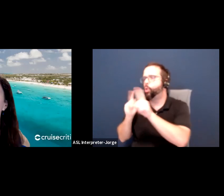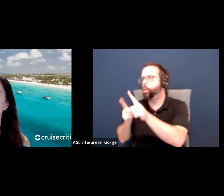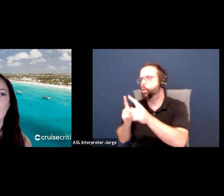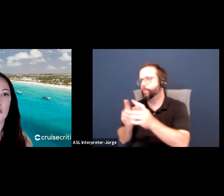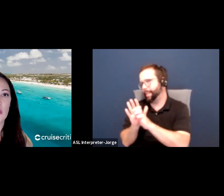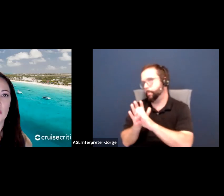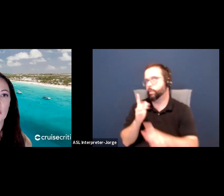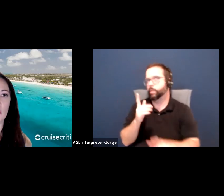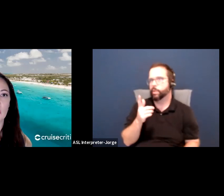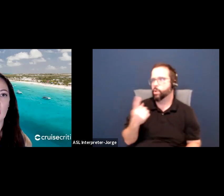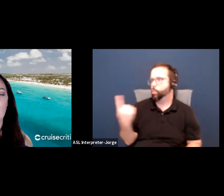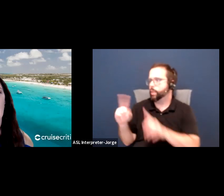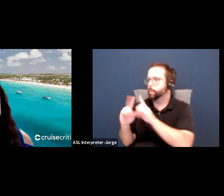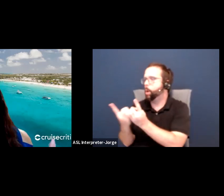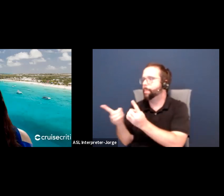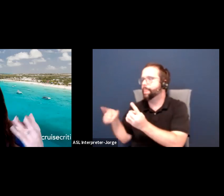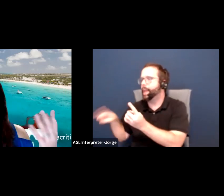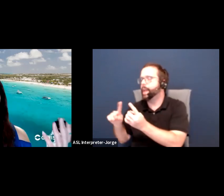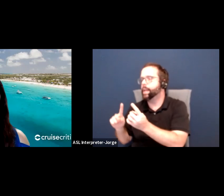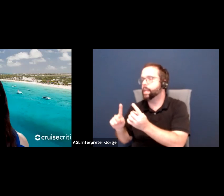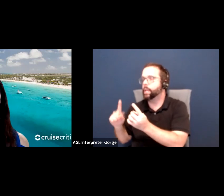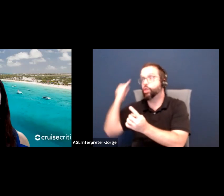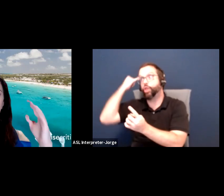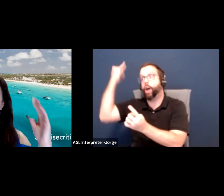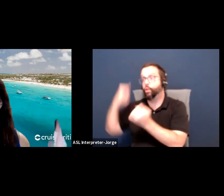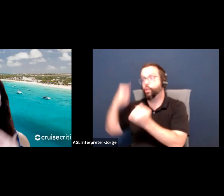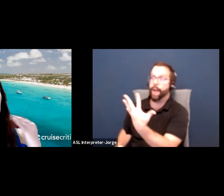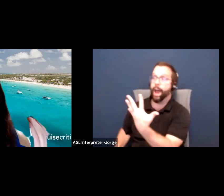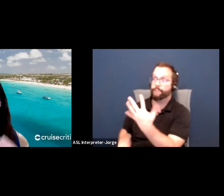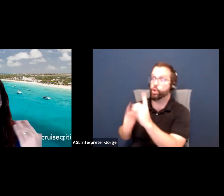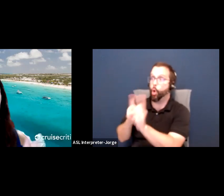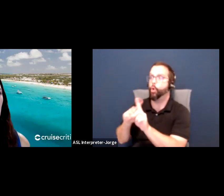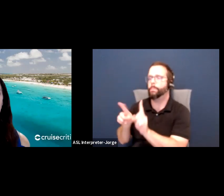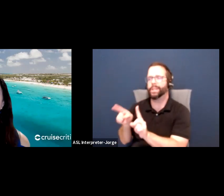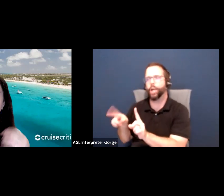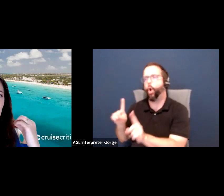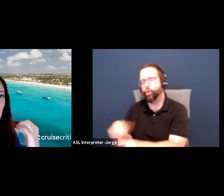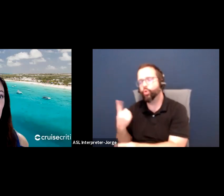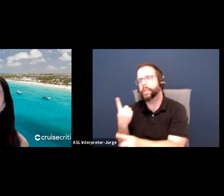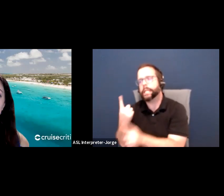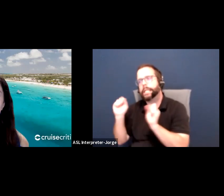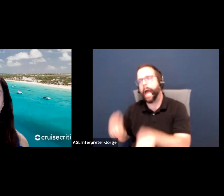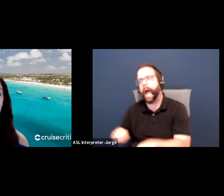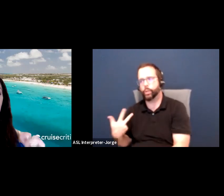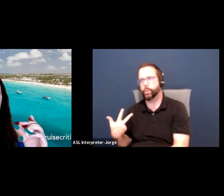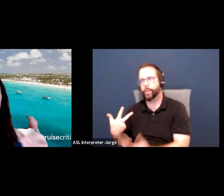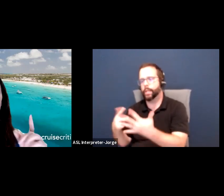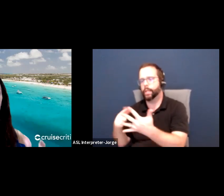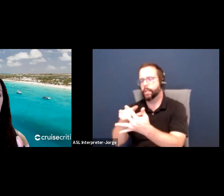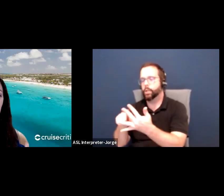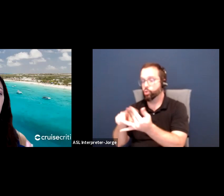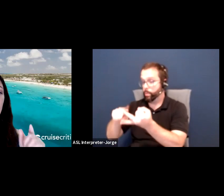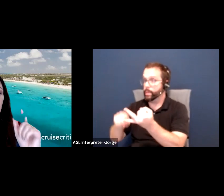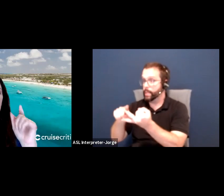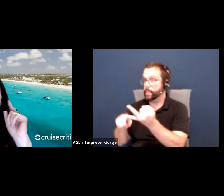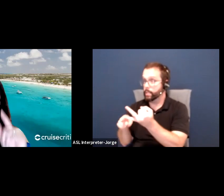They're going to consider those other two. And they're going to think about new ones. And this is how you keep it going. And you keep the excitement. And this